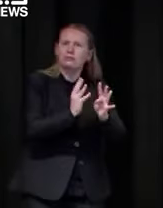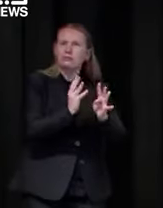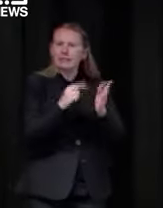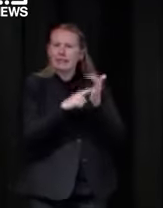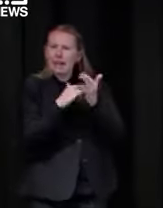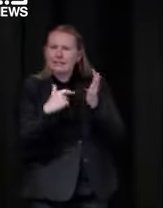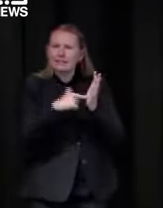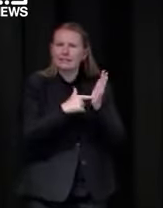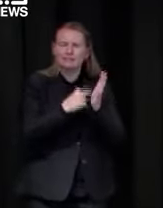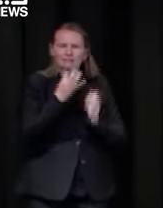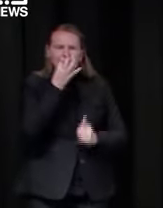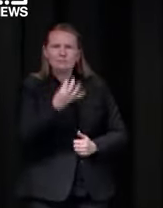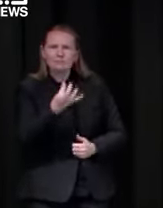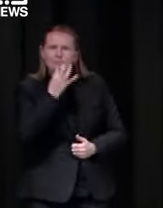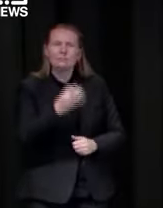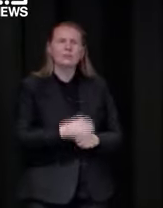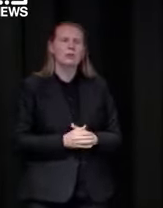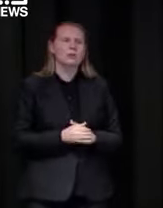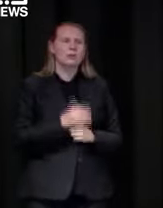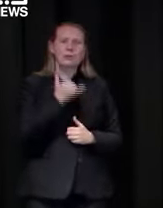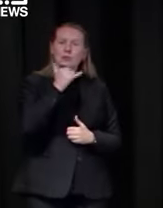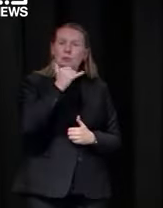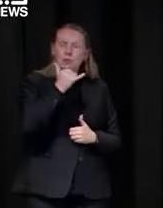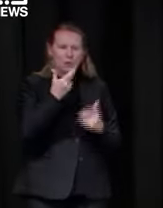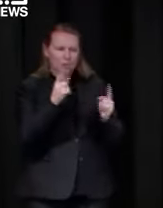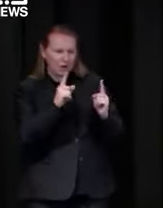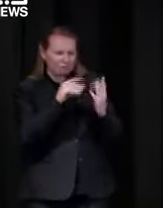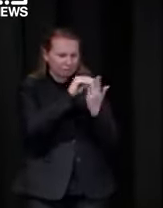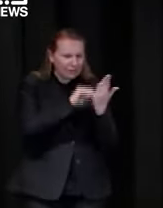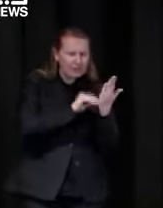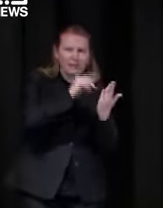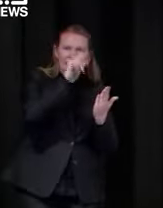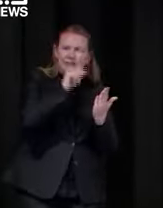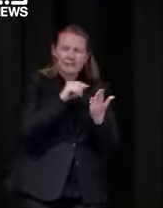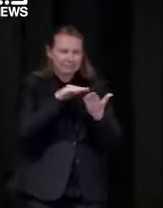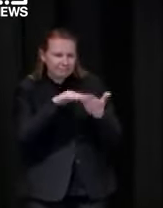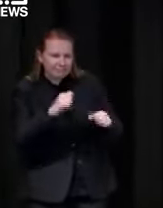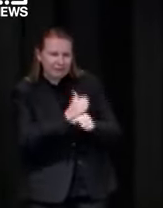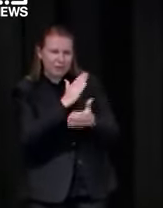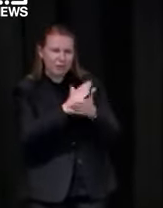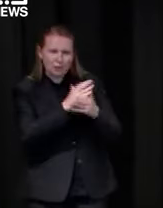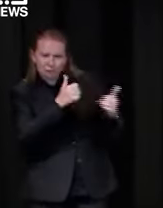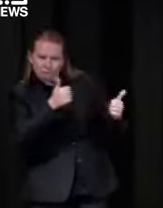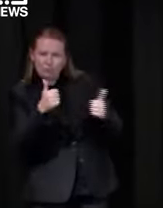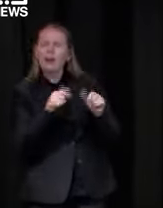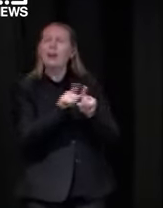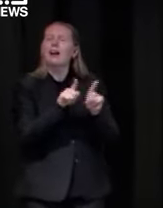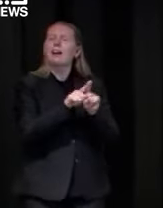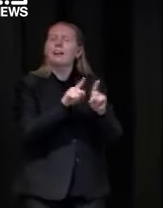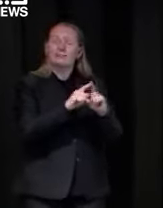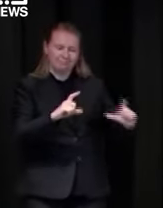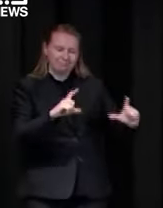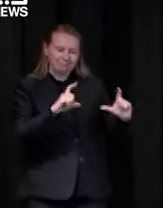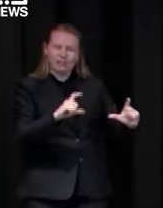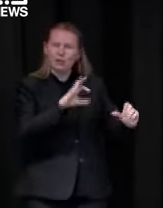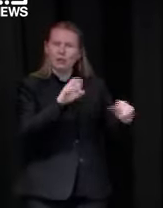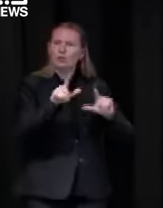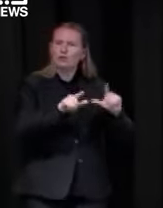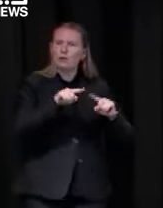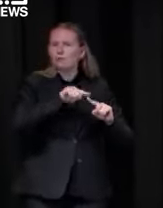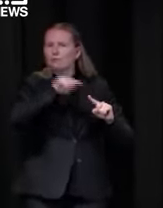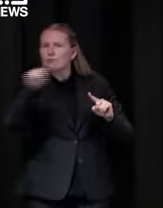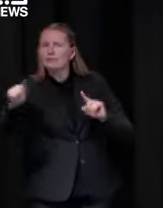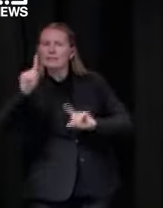policy that can limit further growth in the short term and this includes things like no travel between melbourne and regional victoria for